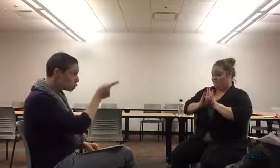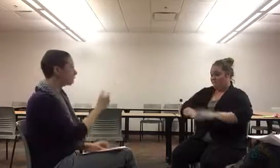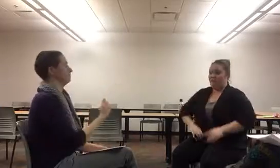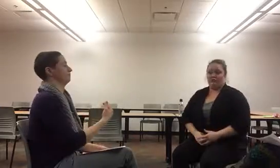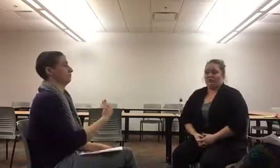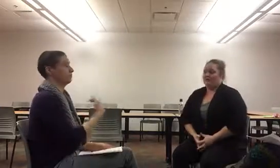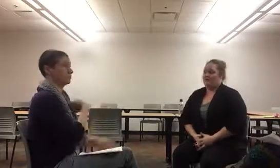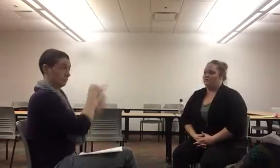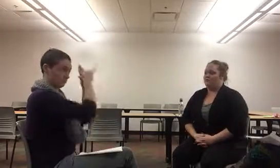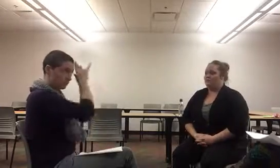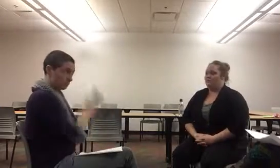Sure. Sounds great.